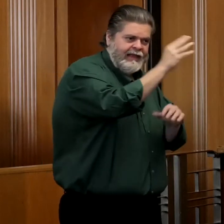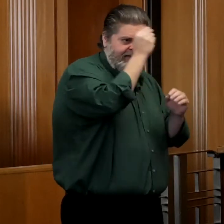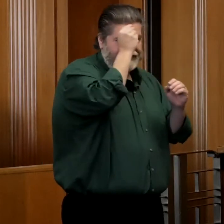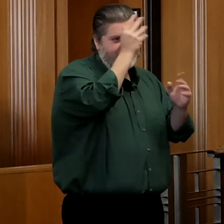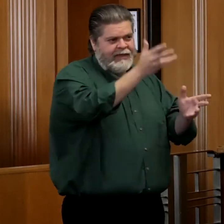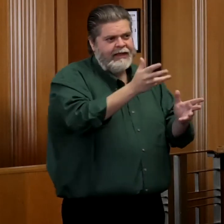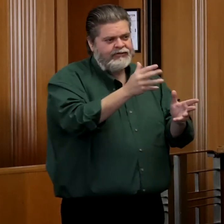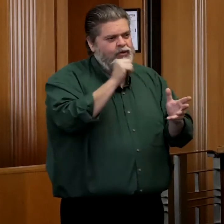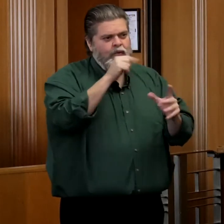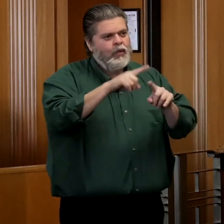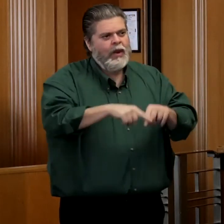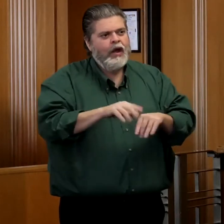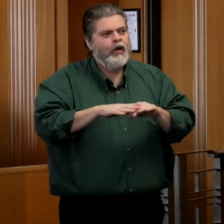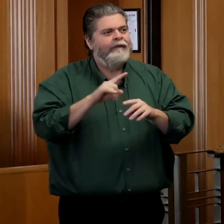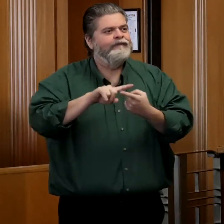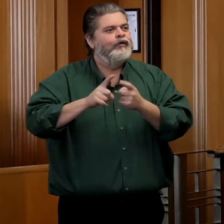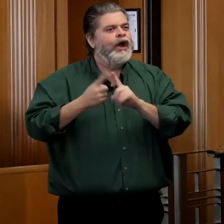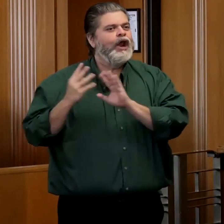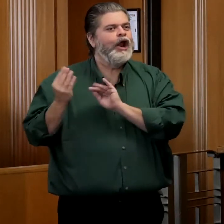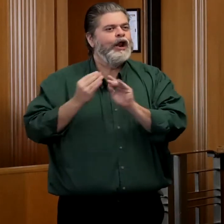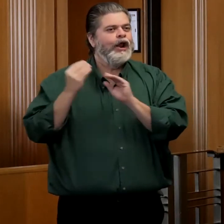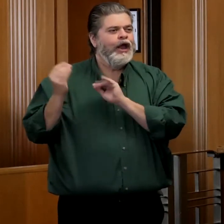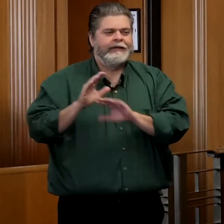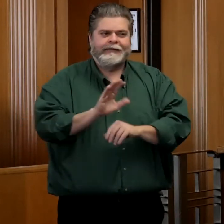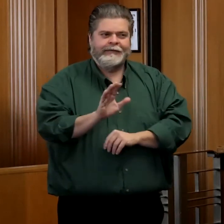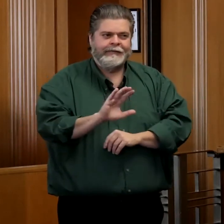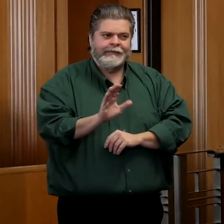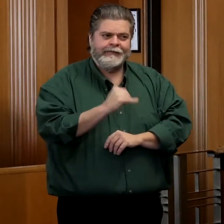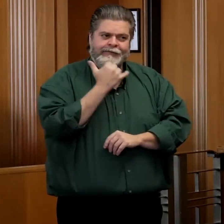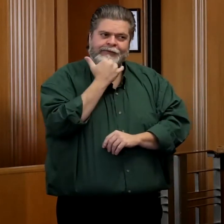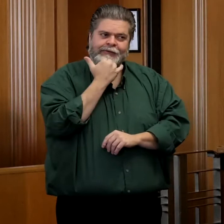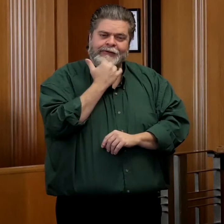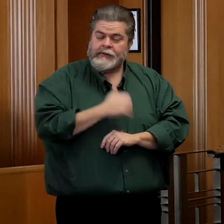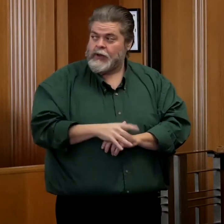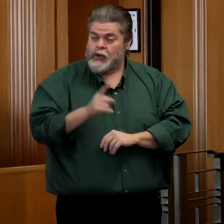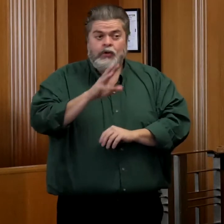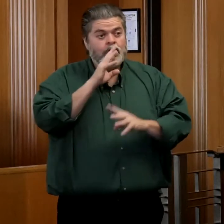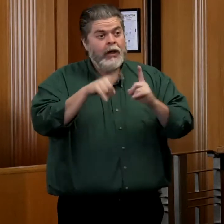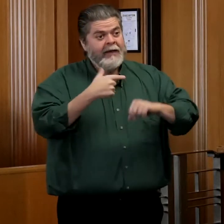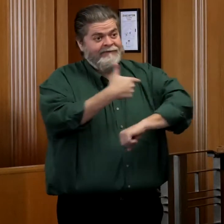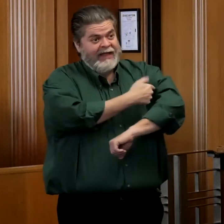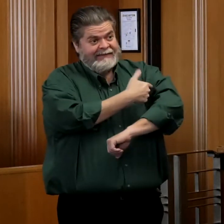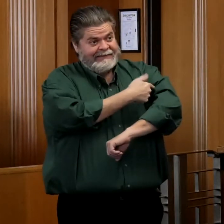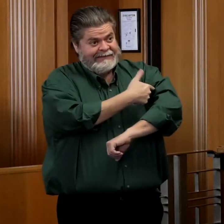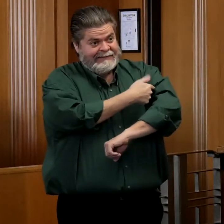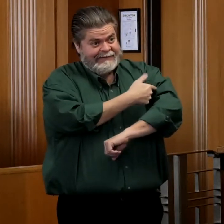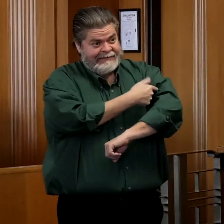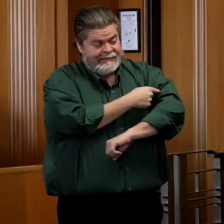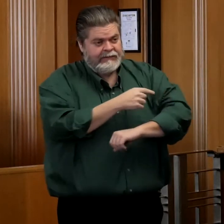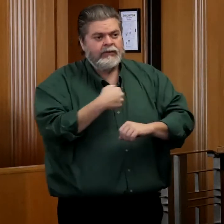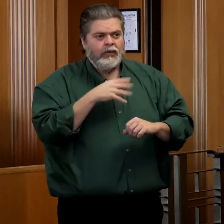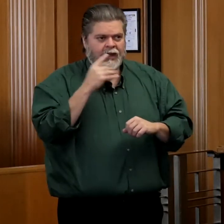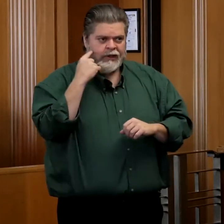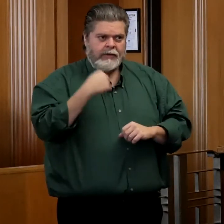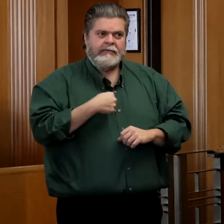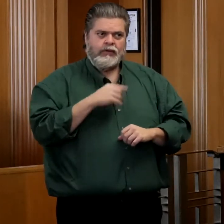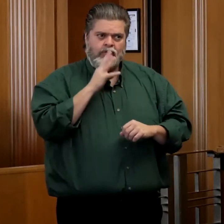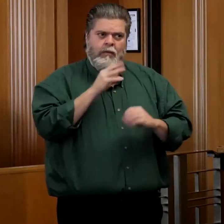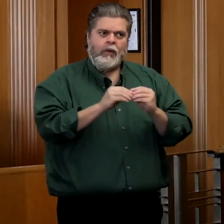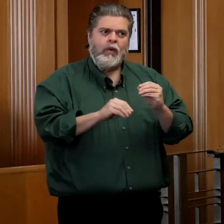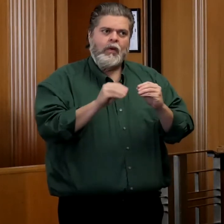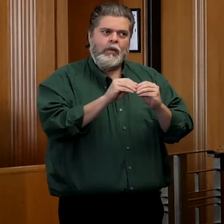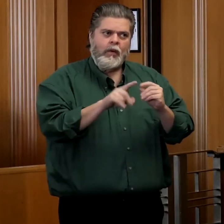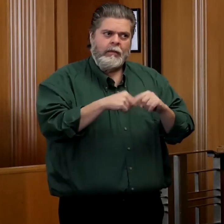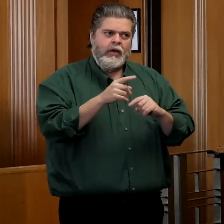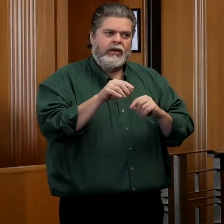And so with regard to that, when we talk about vaccines, you're going to hear me in particular talking more and more about that at these